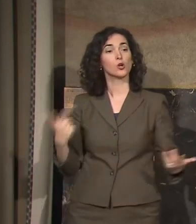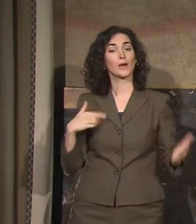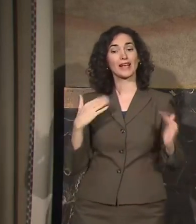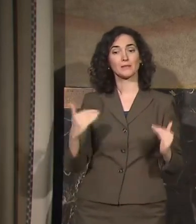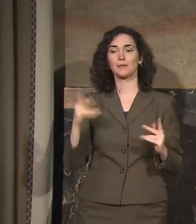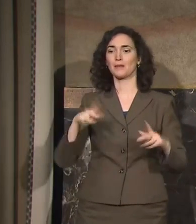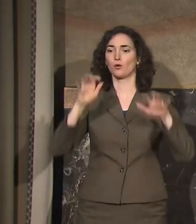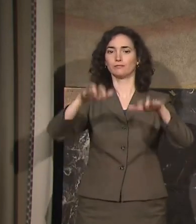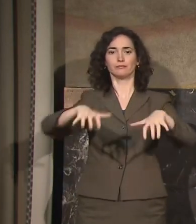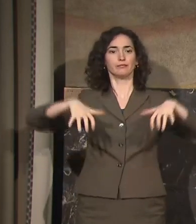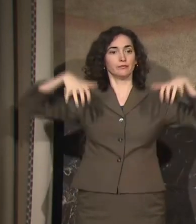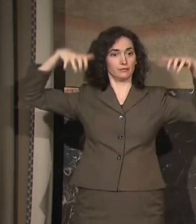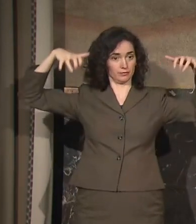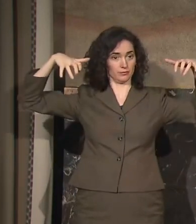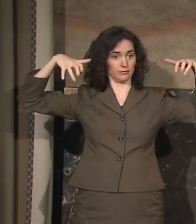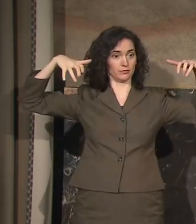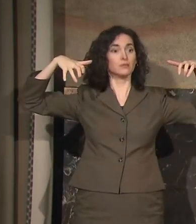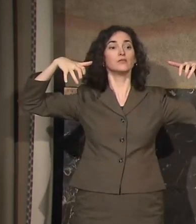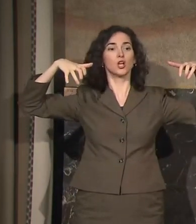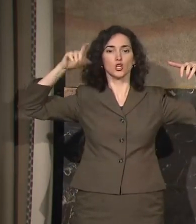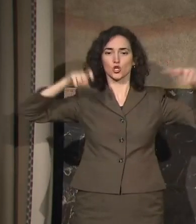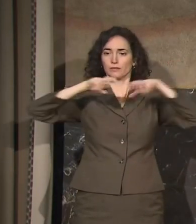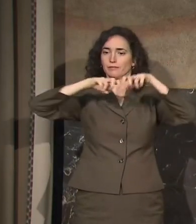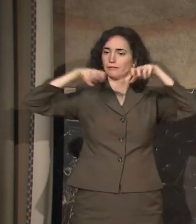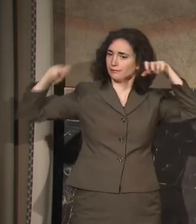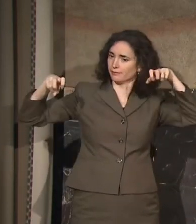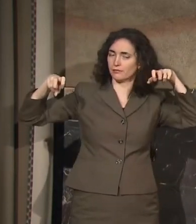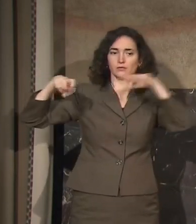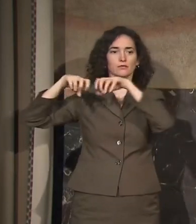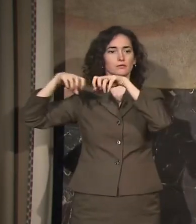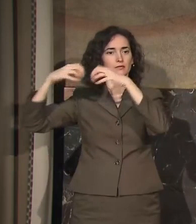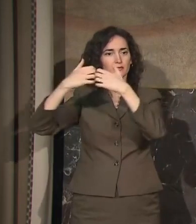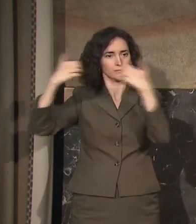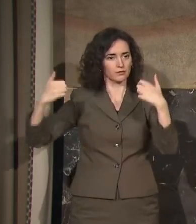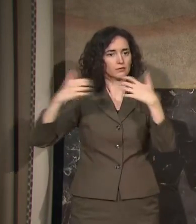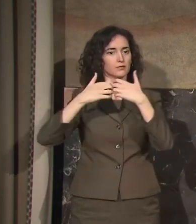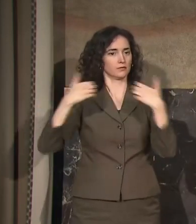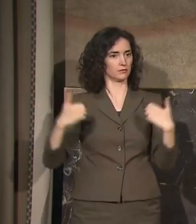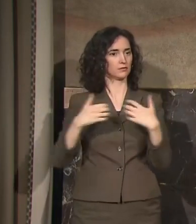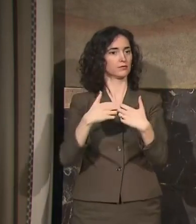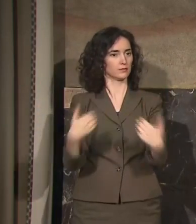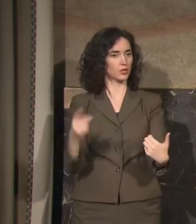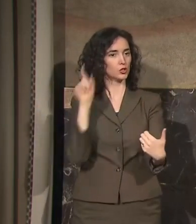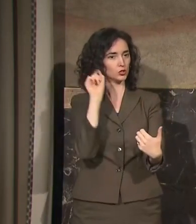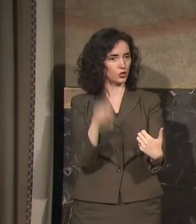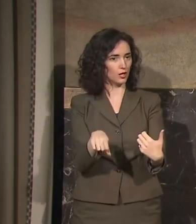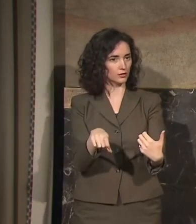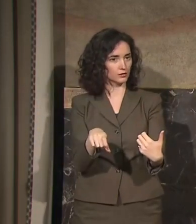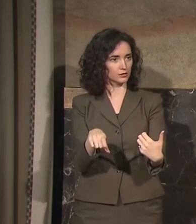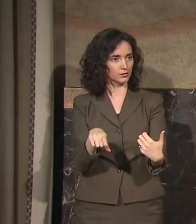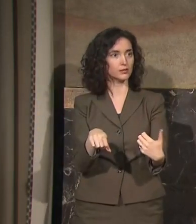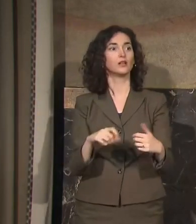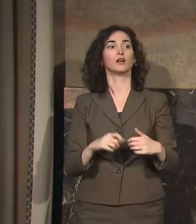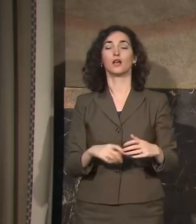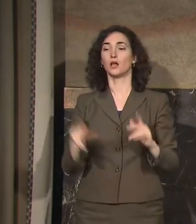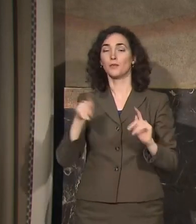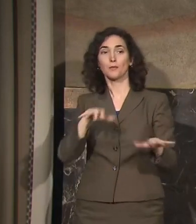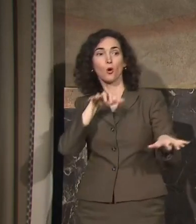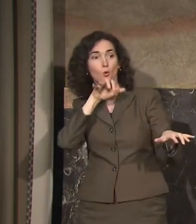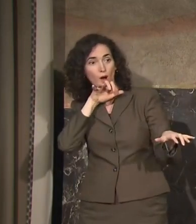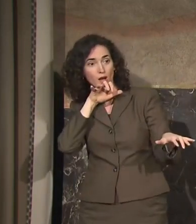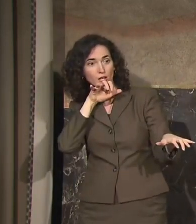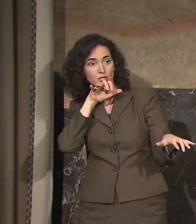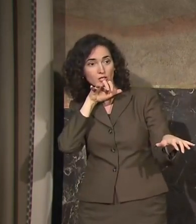bleachers, there will be really good social distancing, and that the spectators will be able to